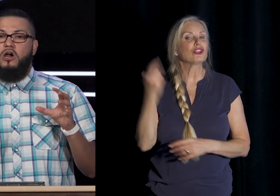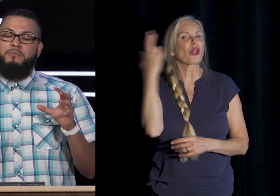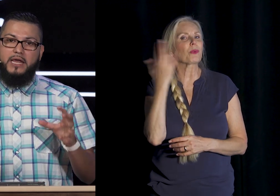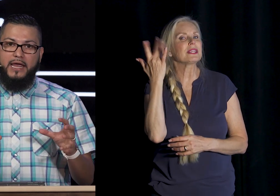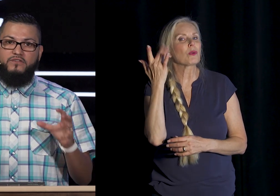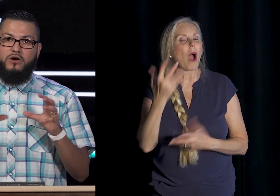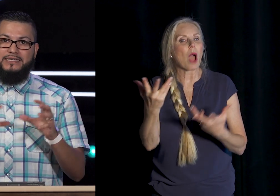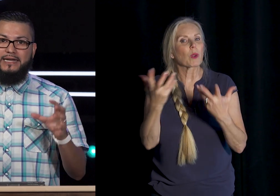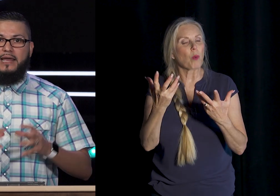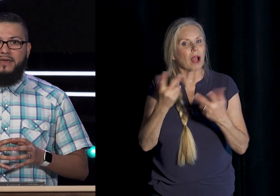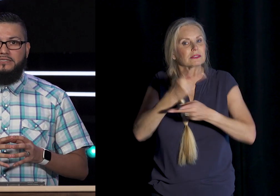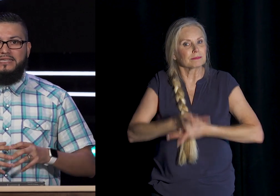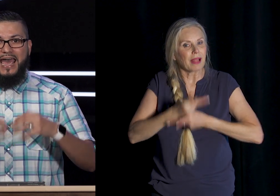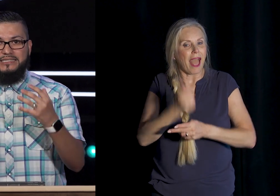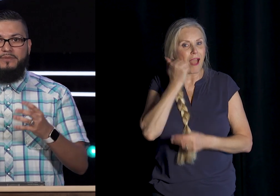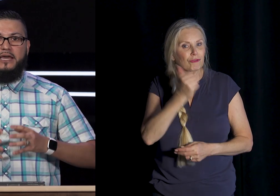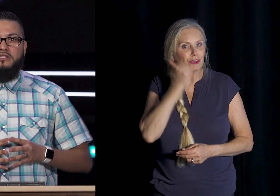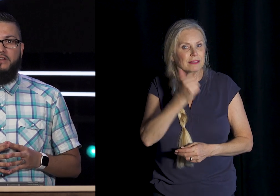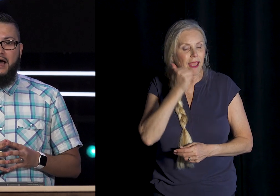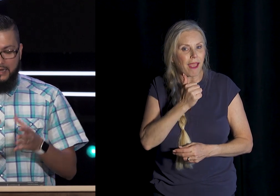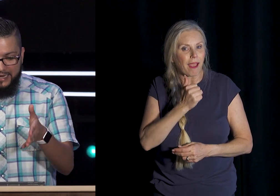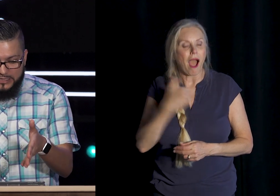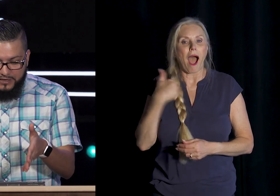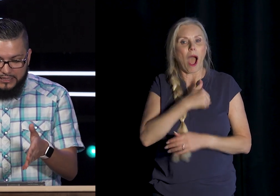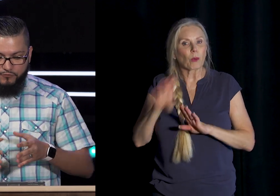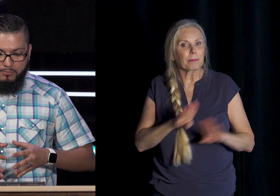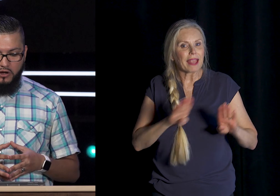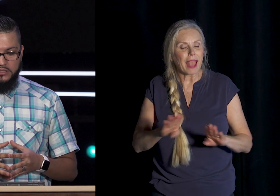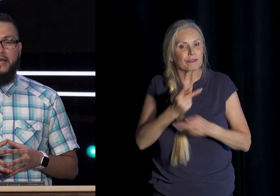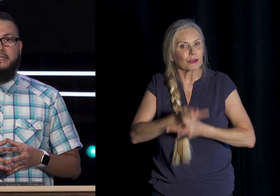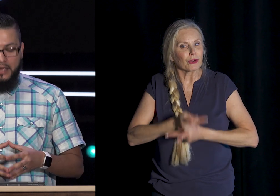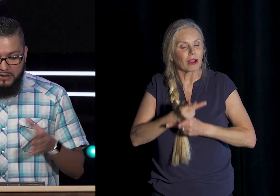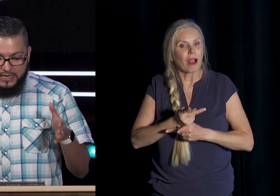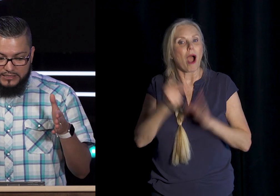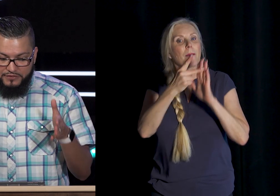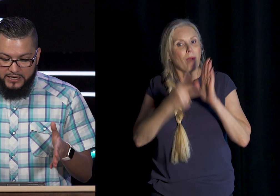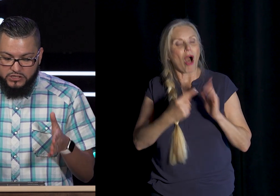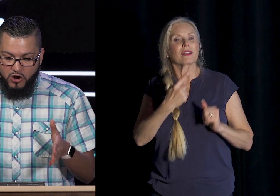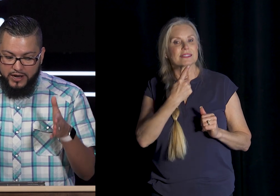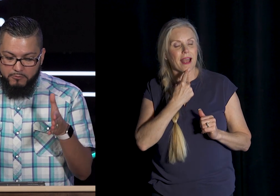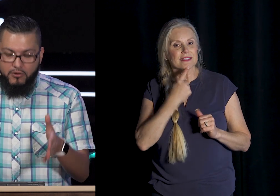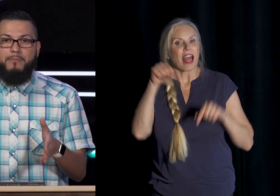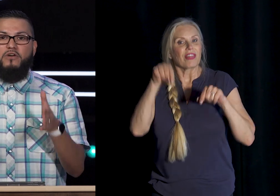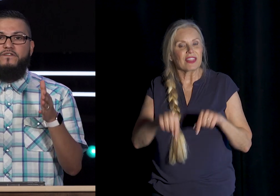Our behavior On a day to day basis As imitators of God Is because of What Paul says Because these are Improper for